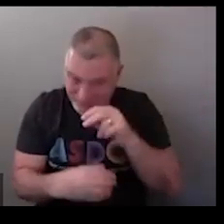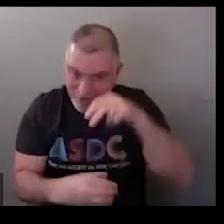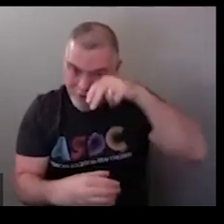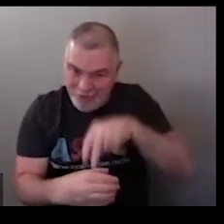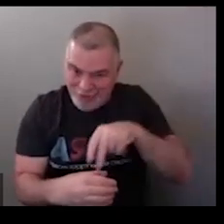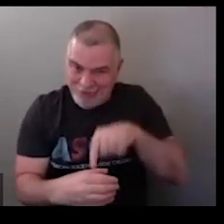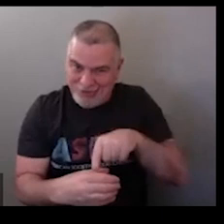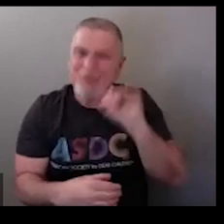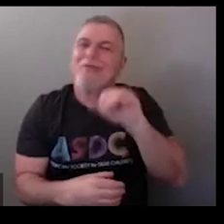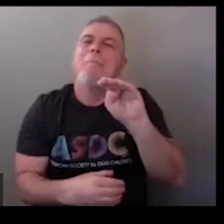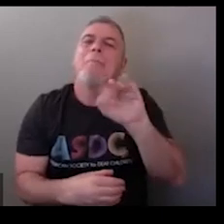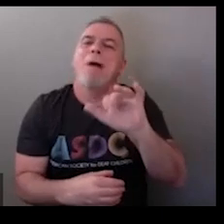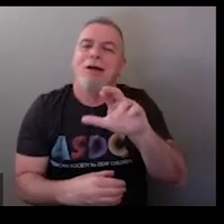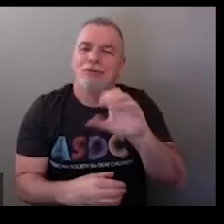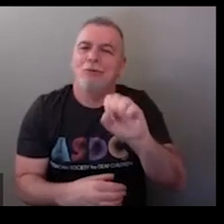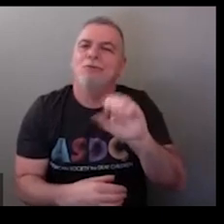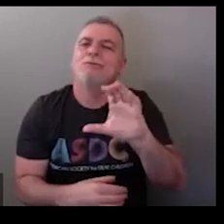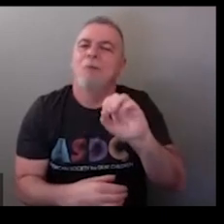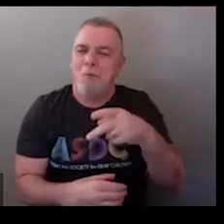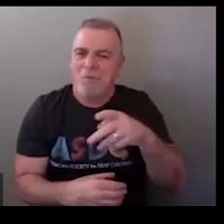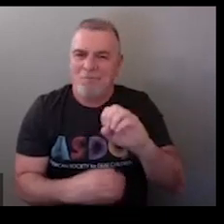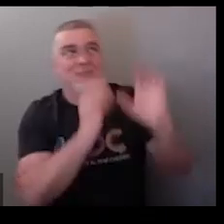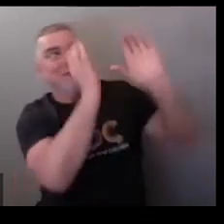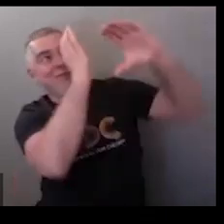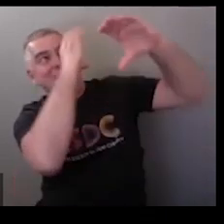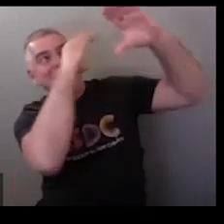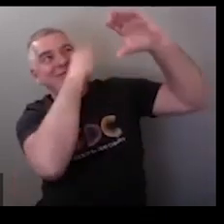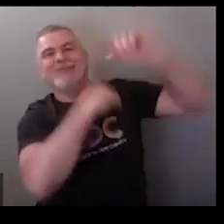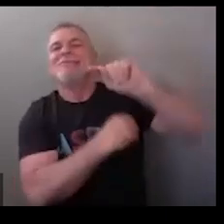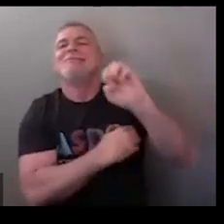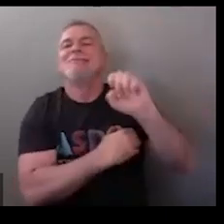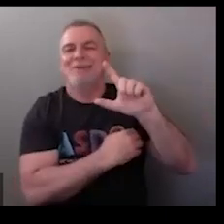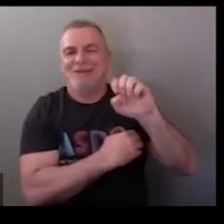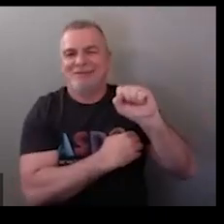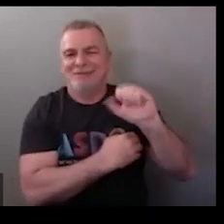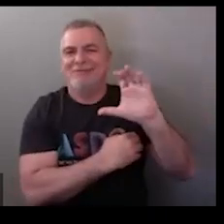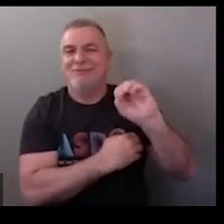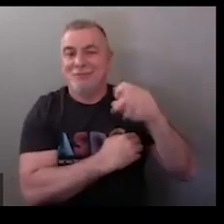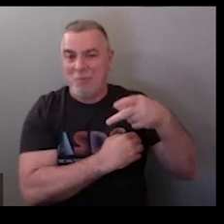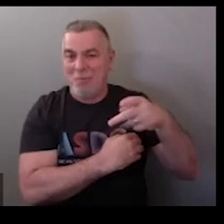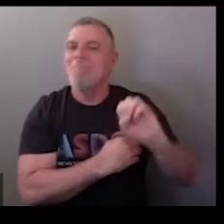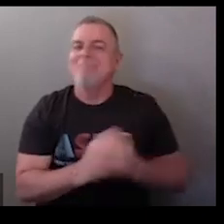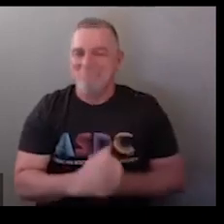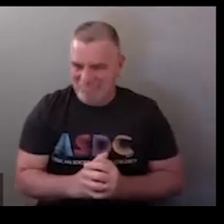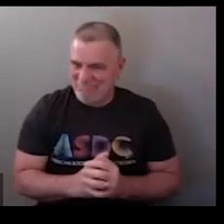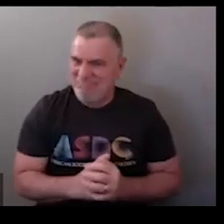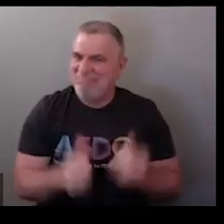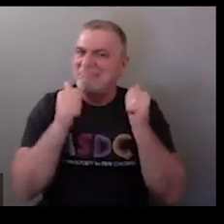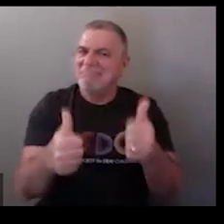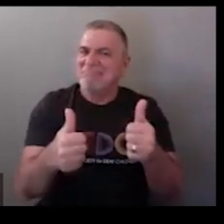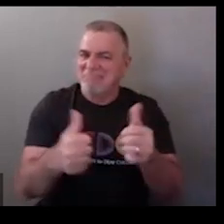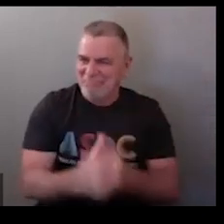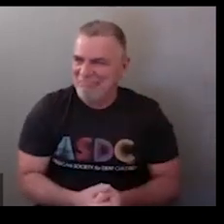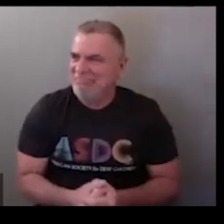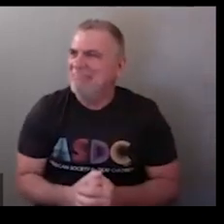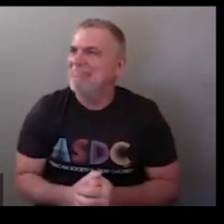upward downward with a little bit of a smaller hand shape references a microscope so telescope and then microscope is down so